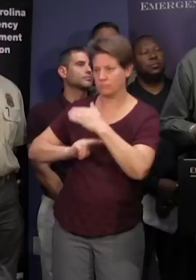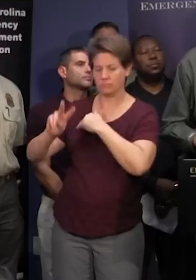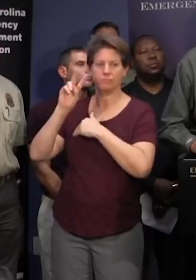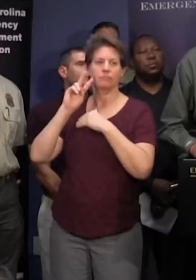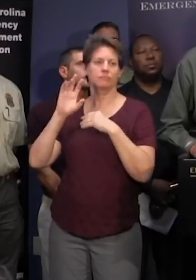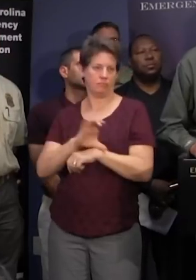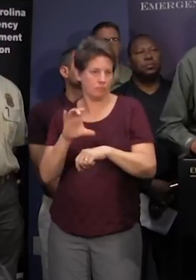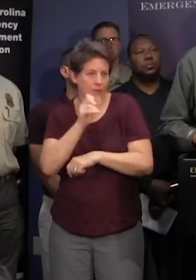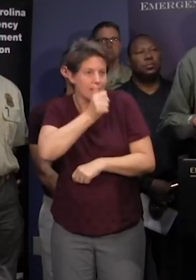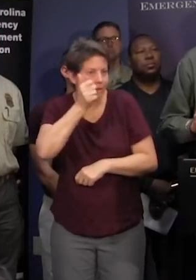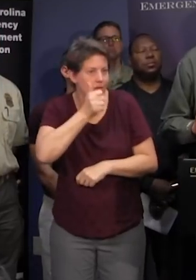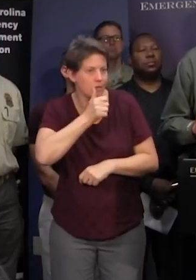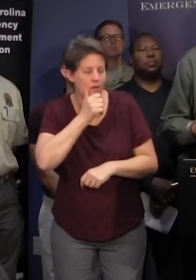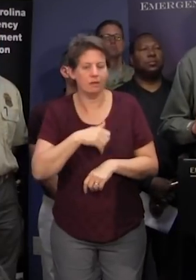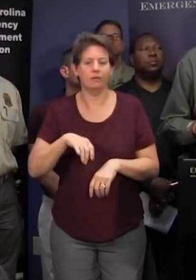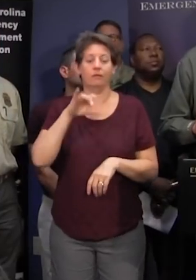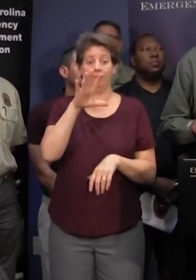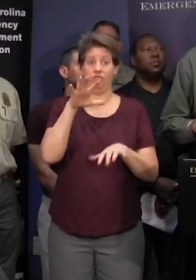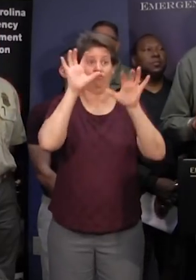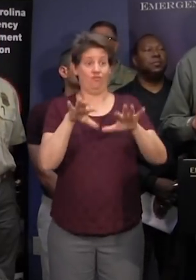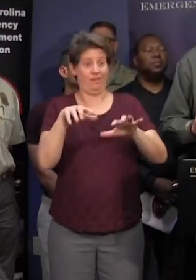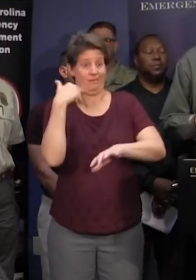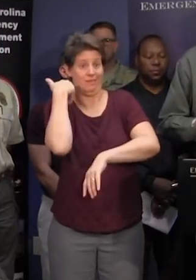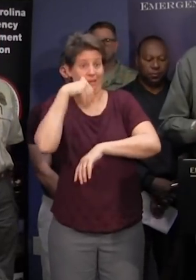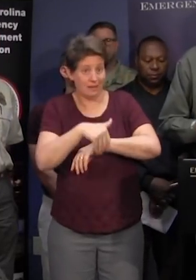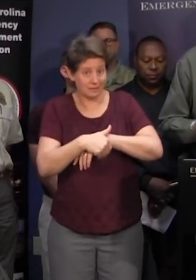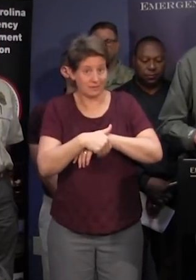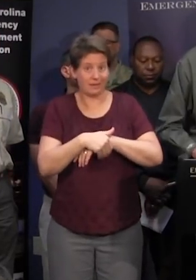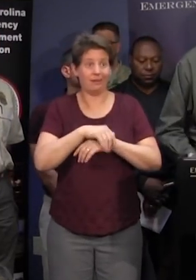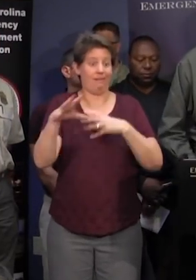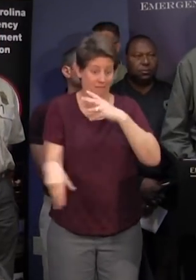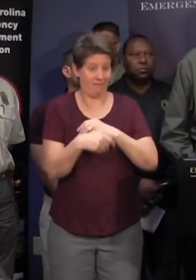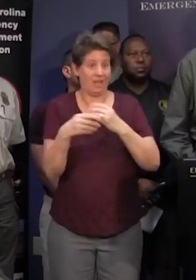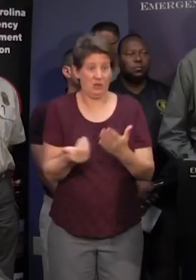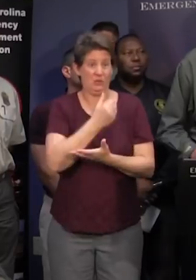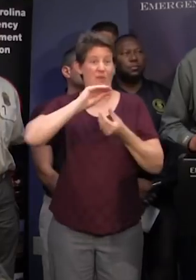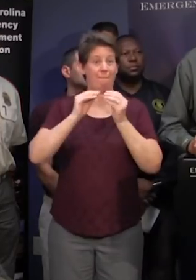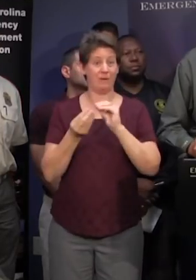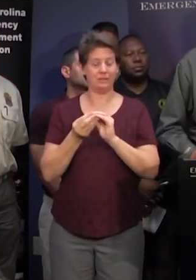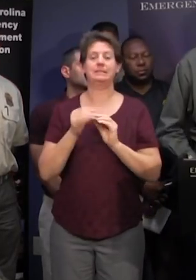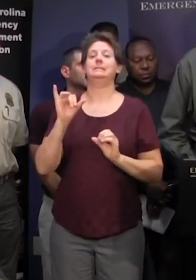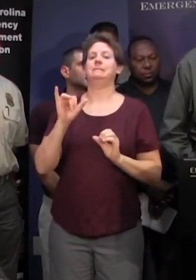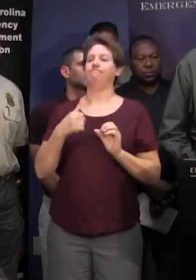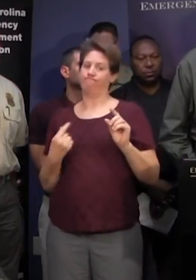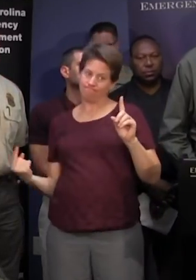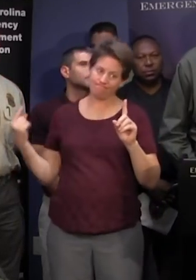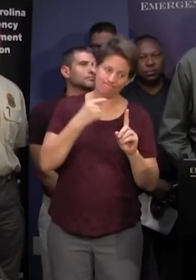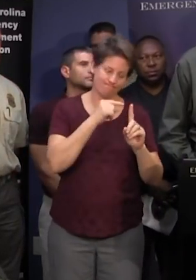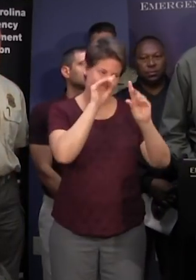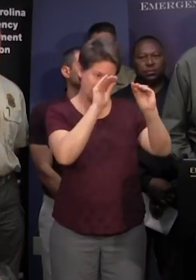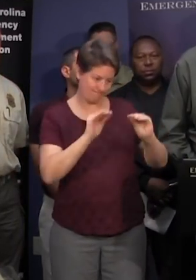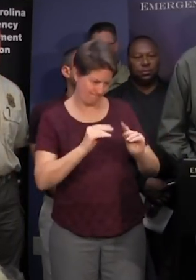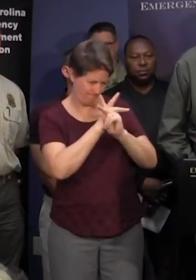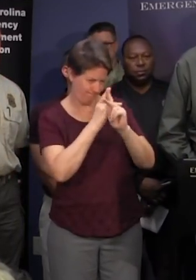every day the new rainfall last night adds new totals which meant that we needed to go back to the model to see what